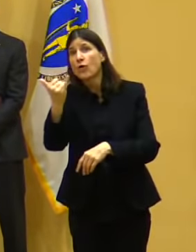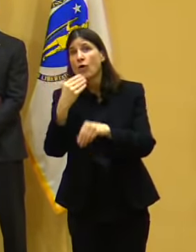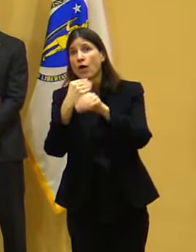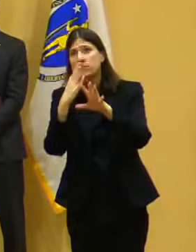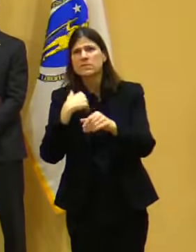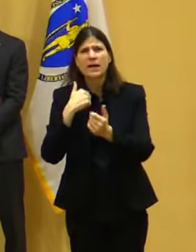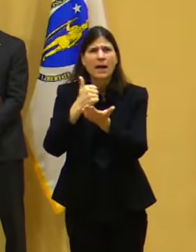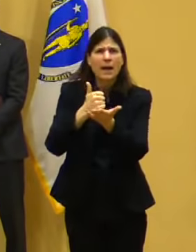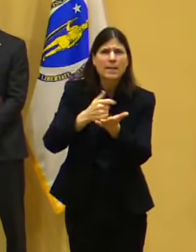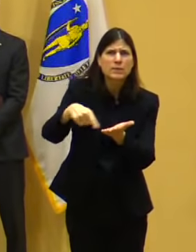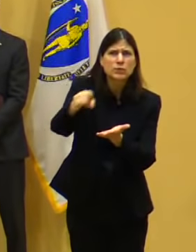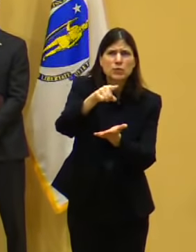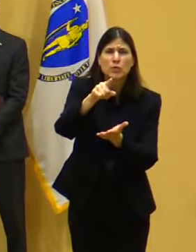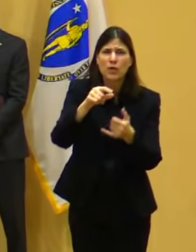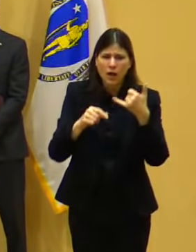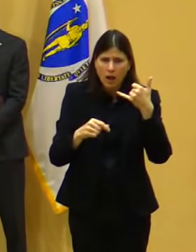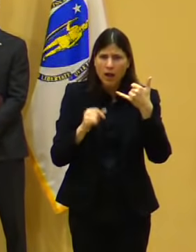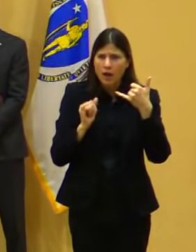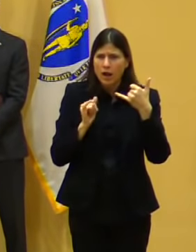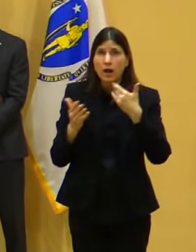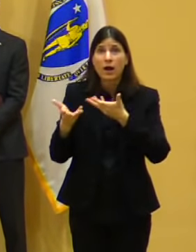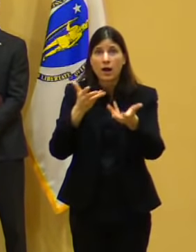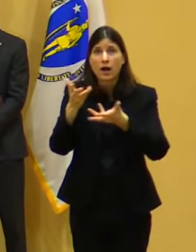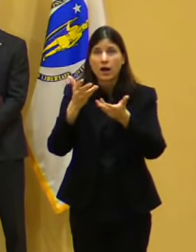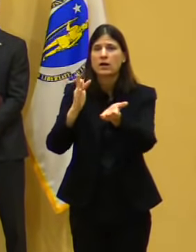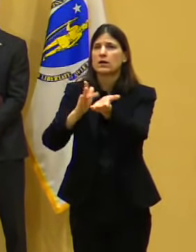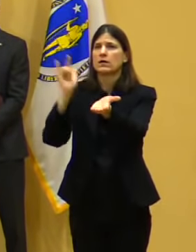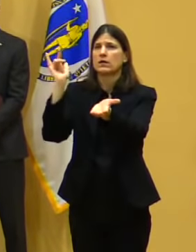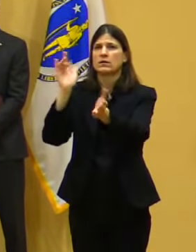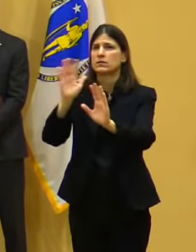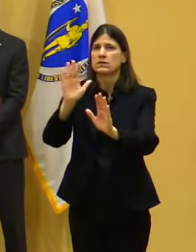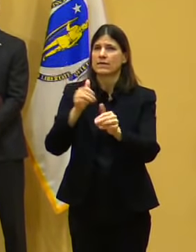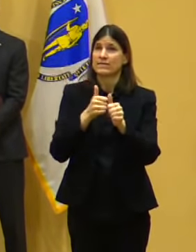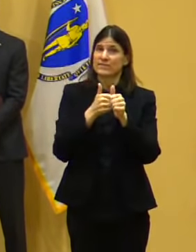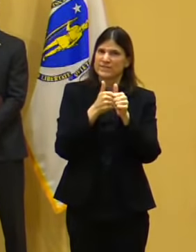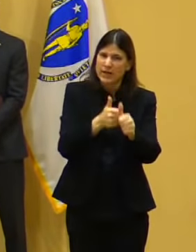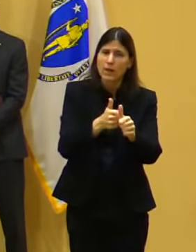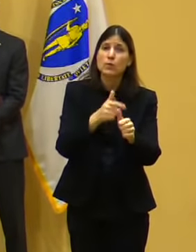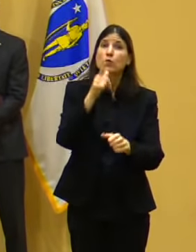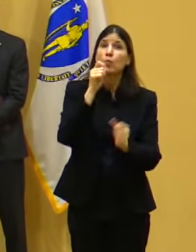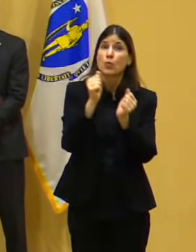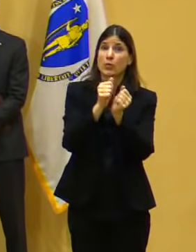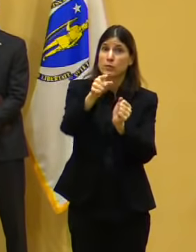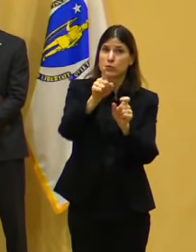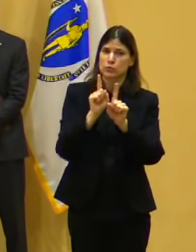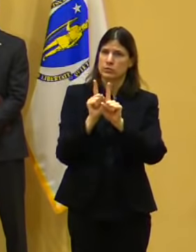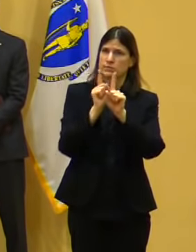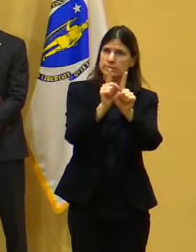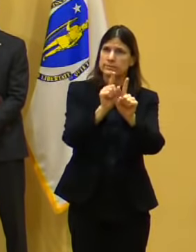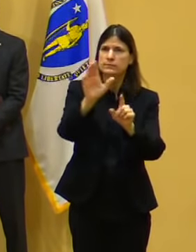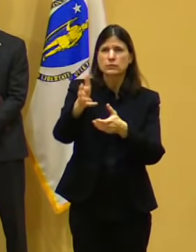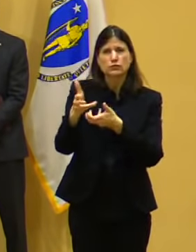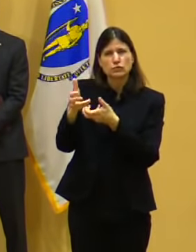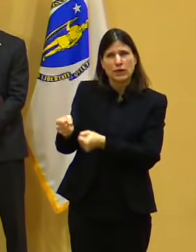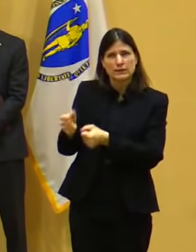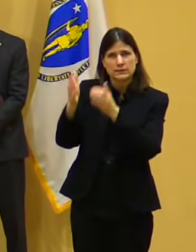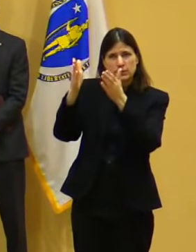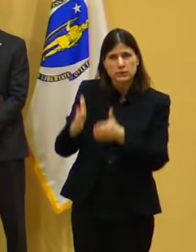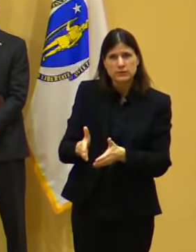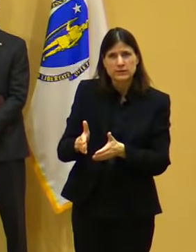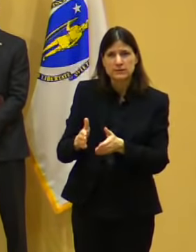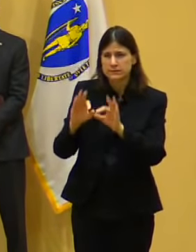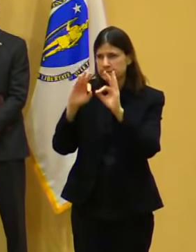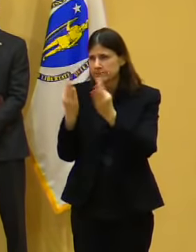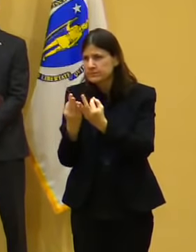program. And they can get vaccinated also. You know, I'm really comfortable where I get my health care,